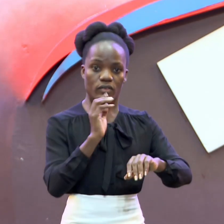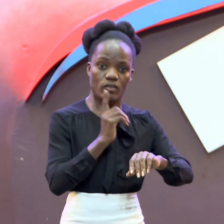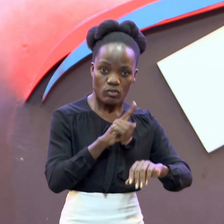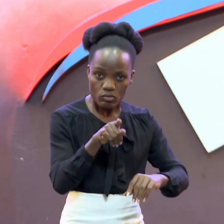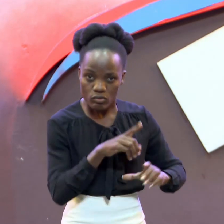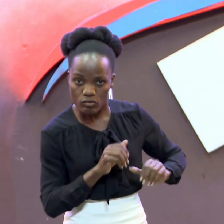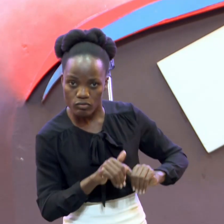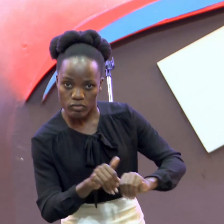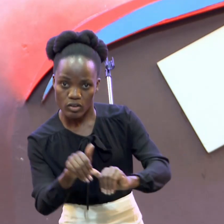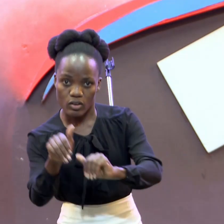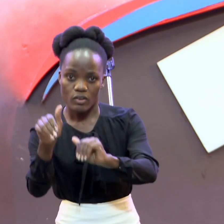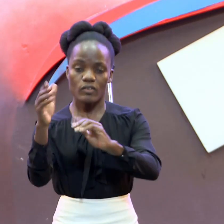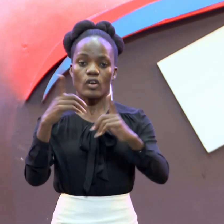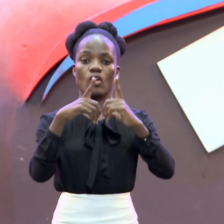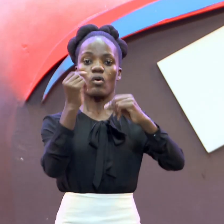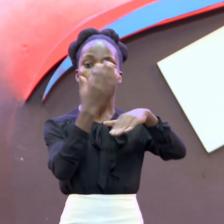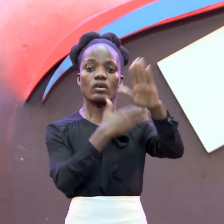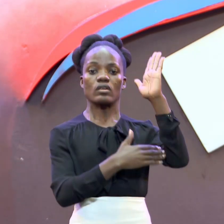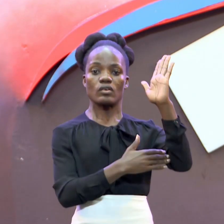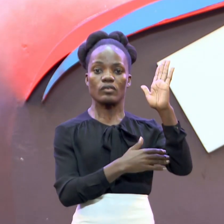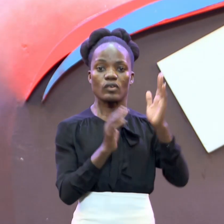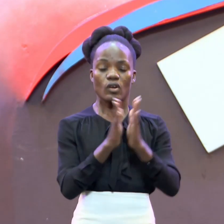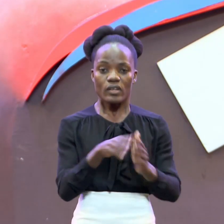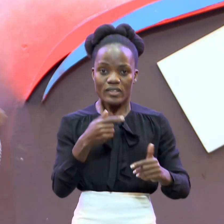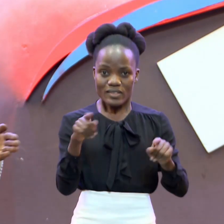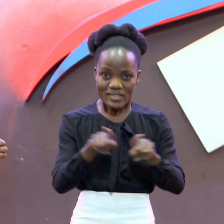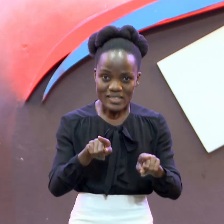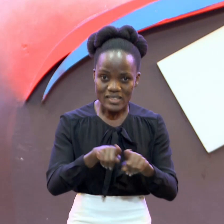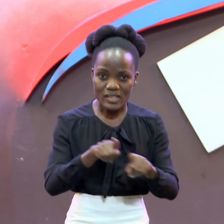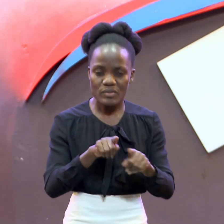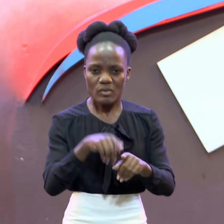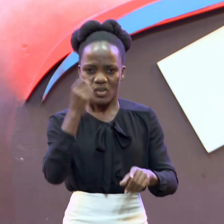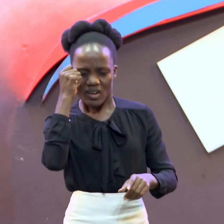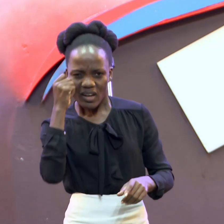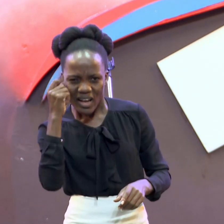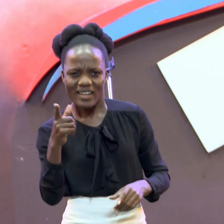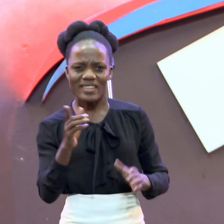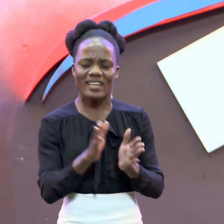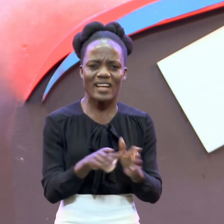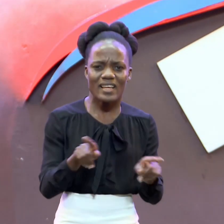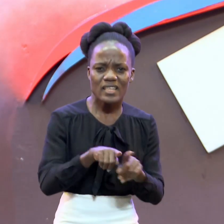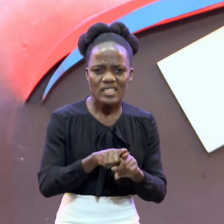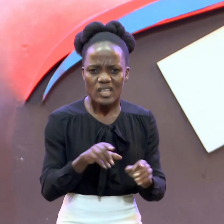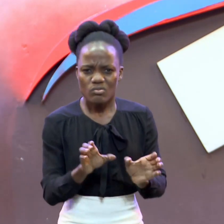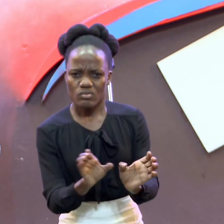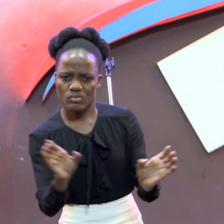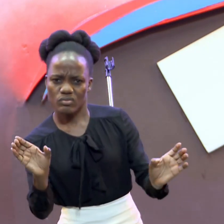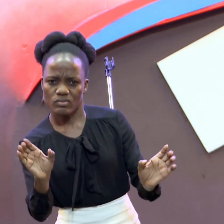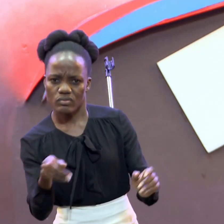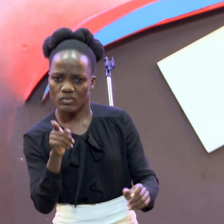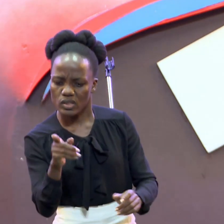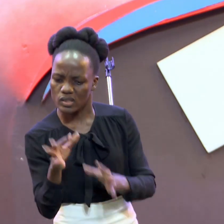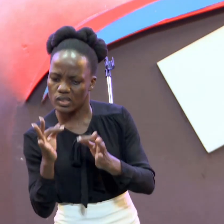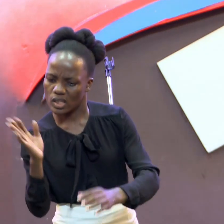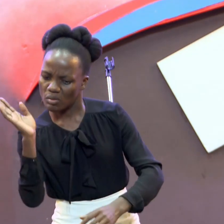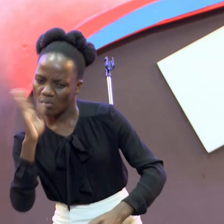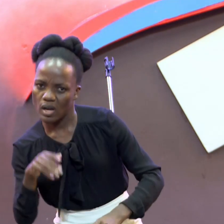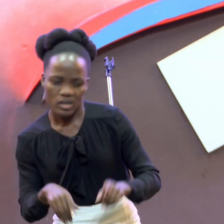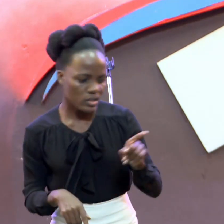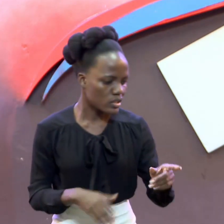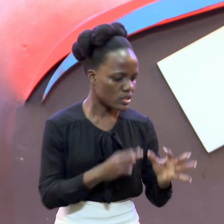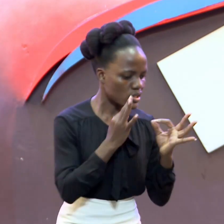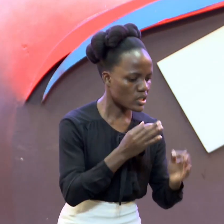It will be able To distinguish What is good To what is bad It will give us A spirit of